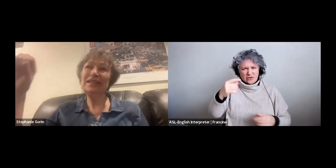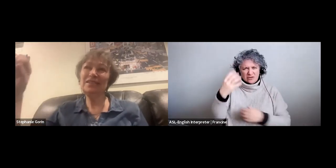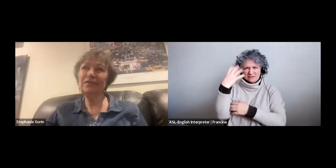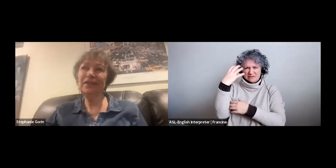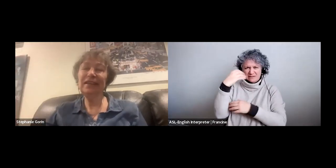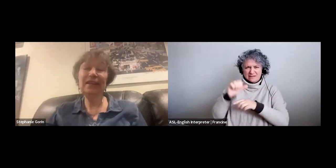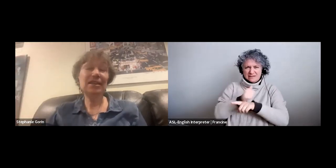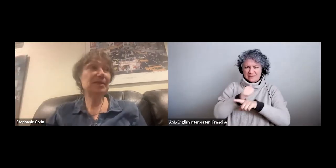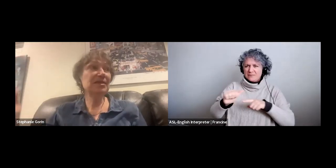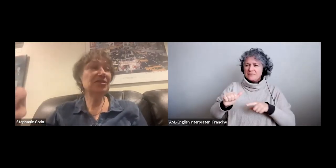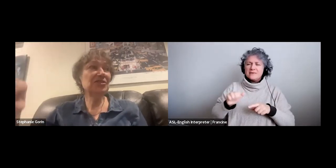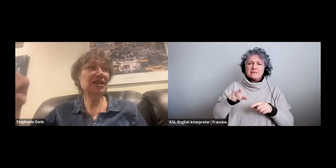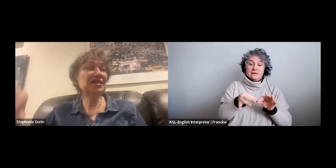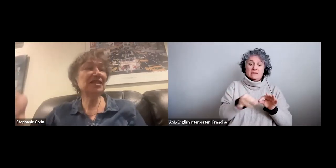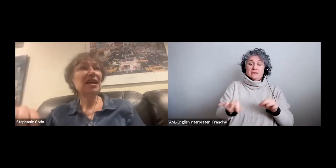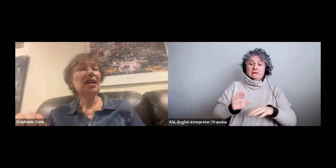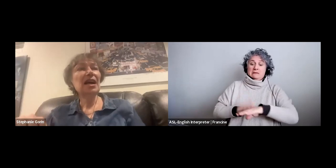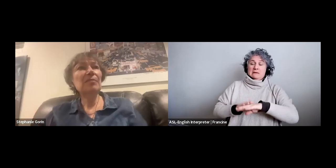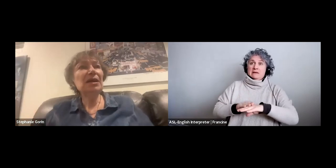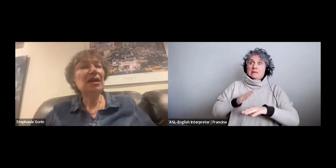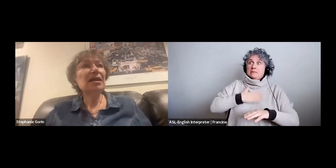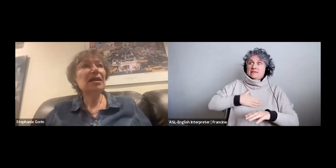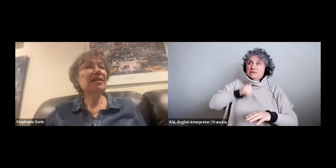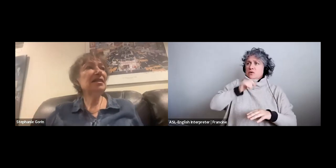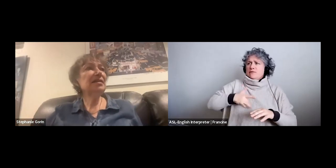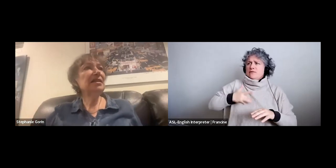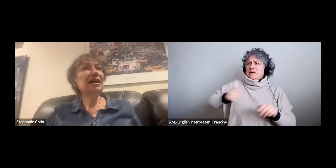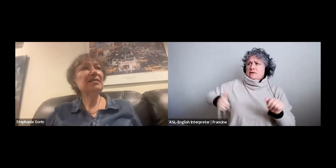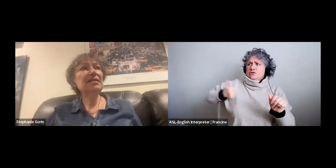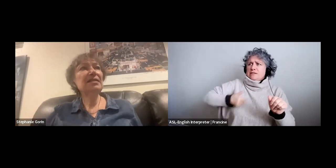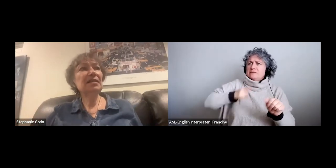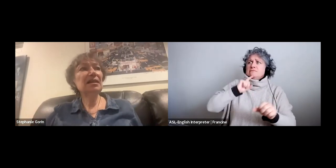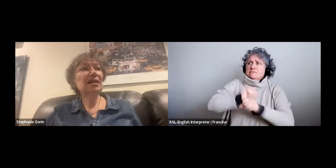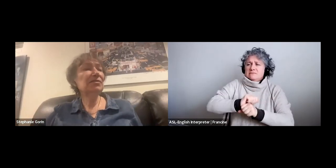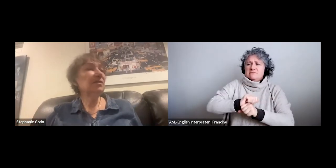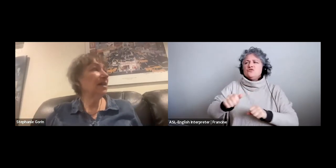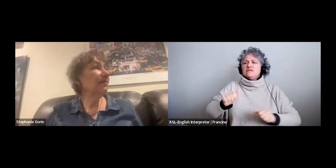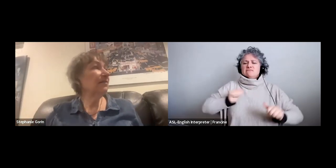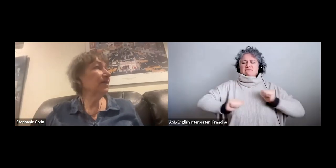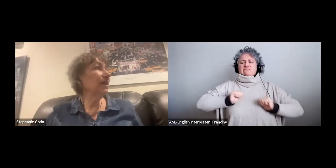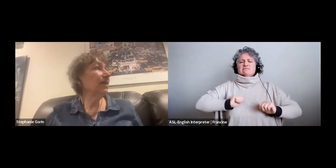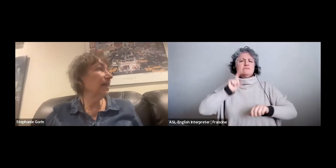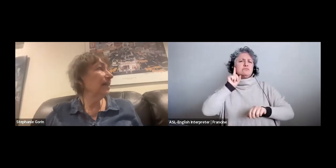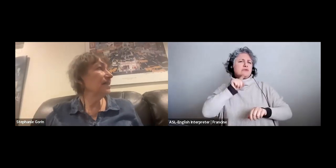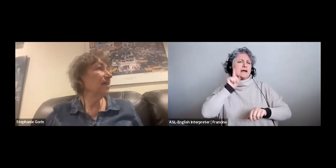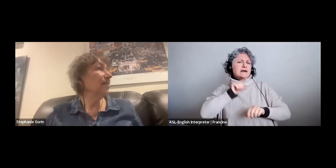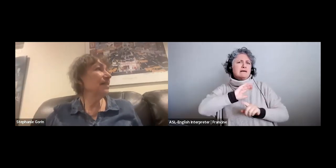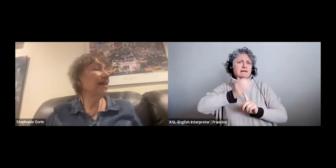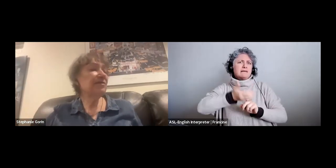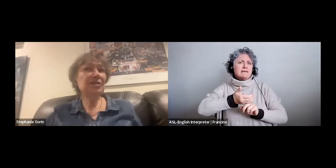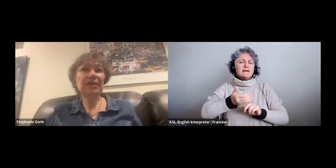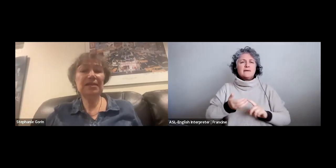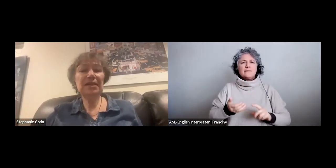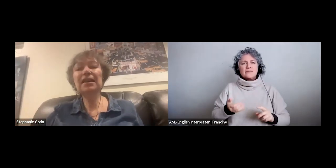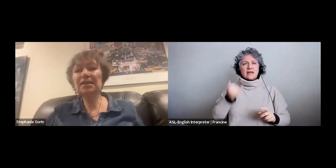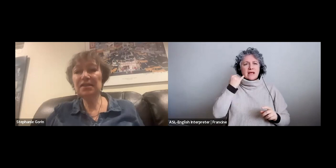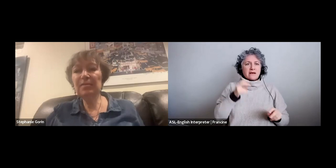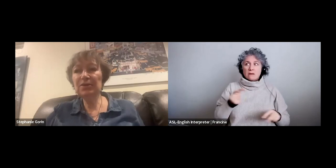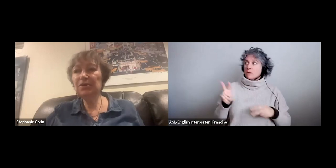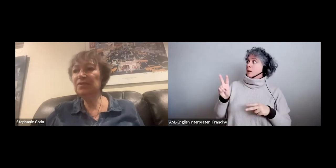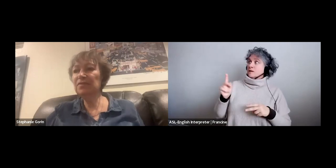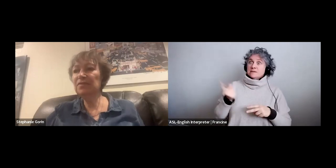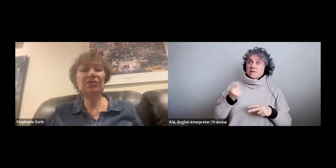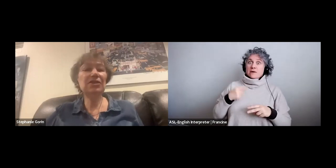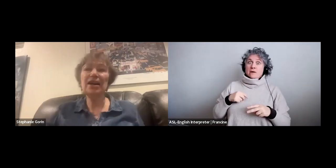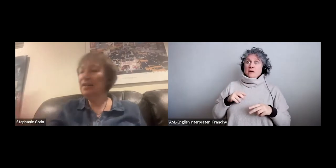note please don't feel you need to be to chase um i think the idea of of looking around like someone is after you and then taking